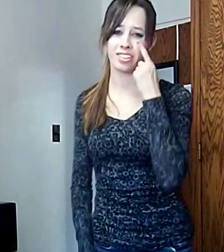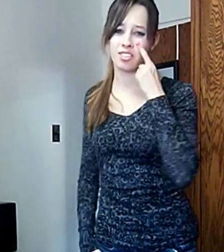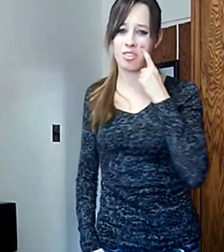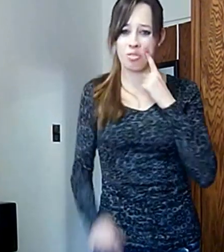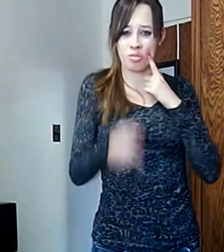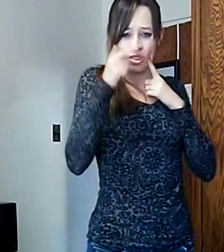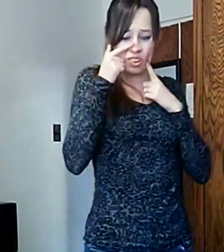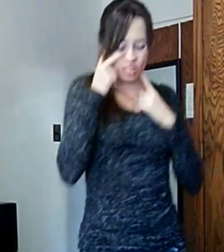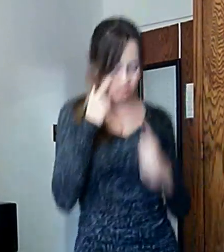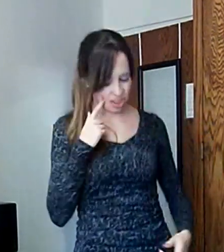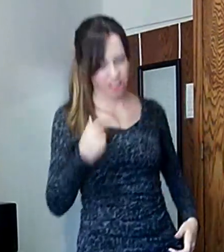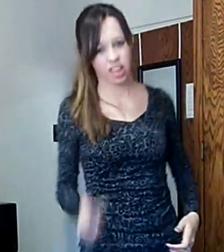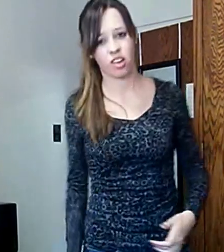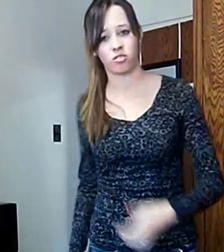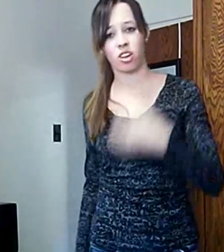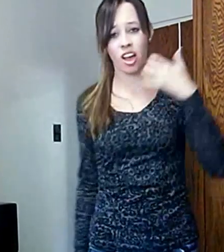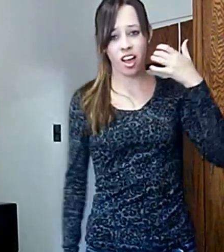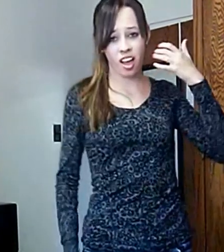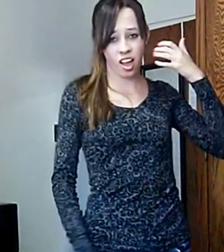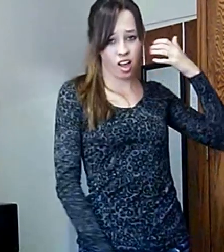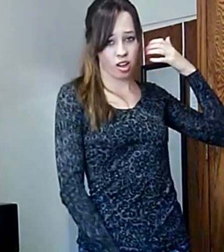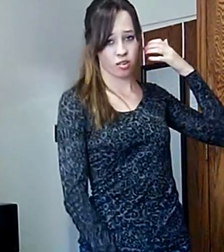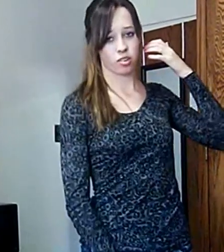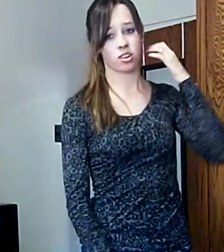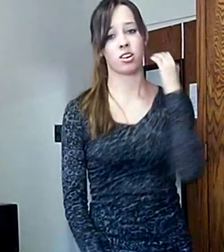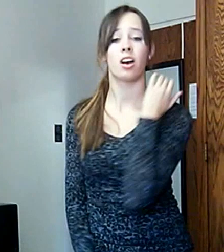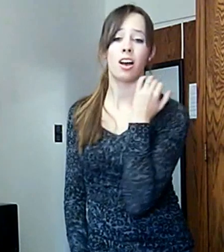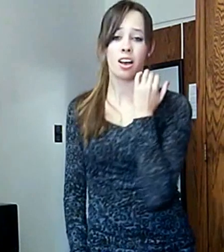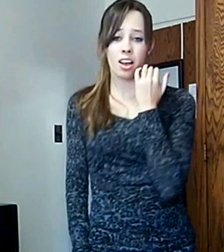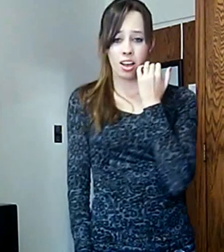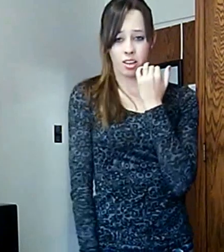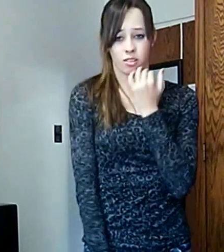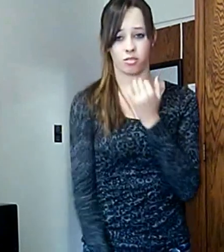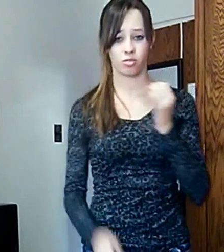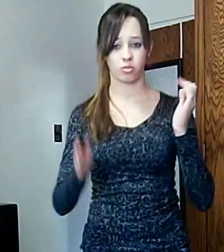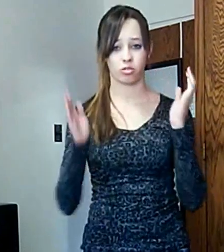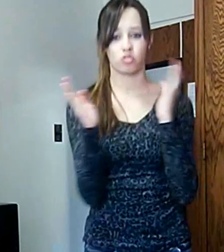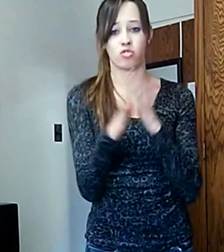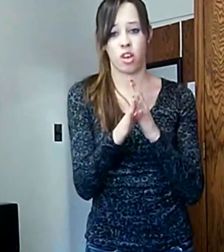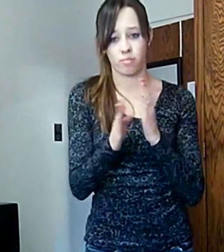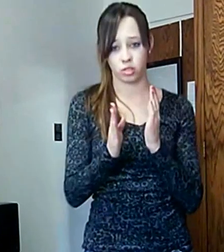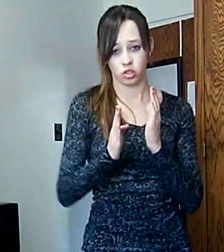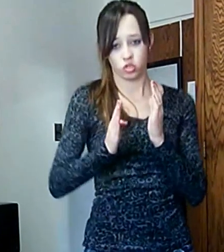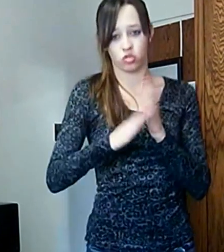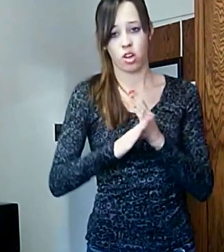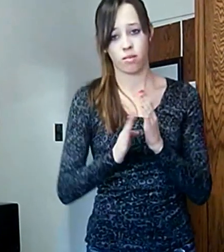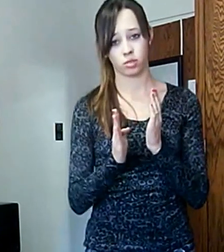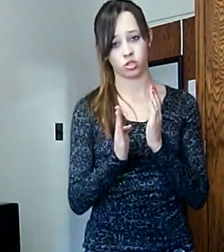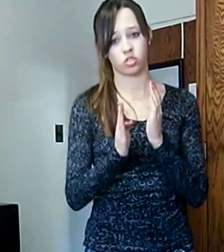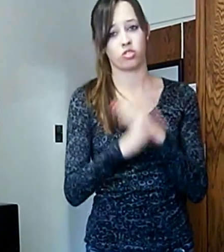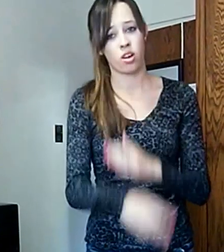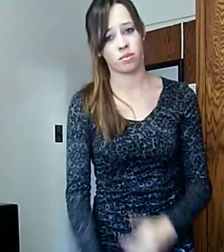on the cold hard ground Oh, oh, trouble, trouble, trouble